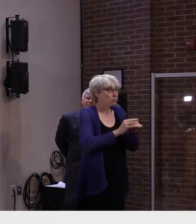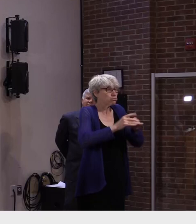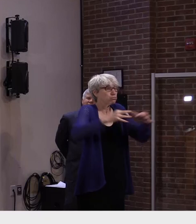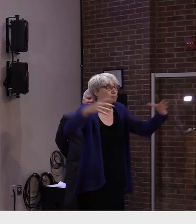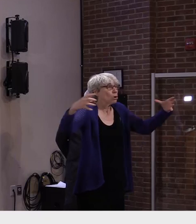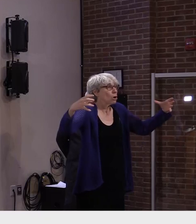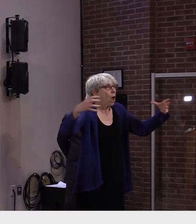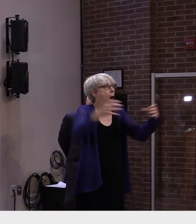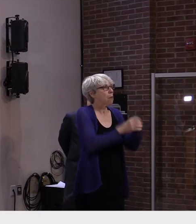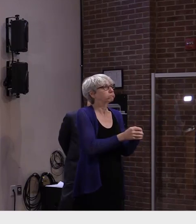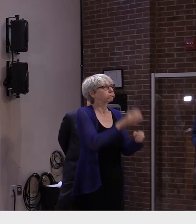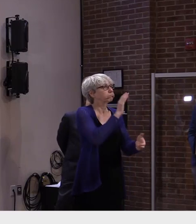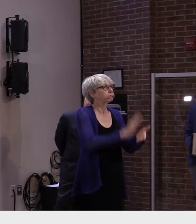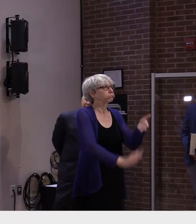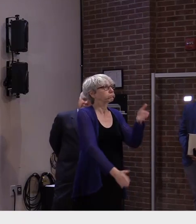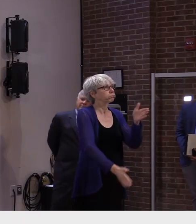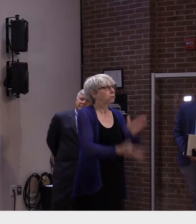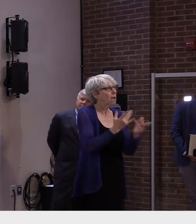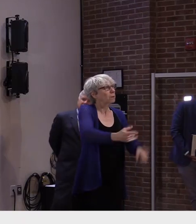What do you see happening here?